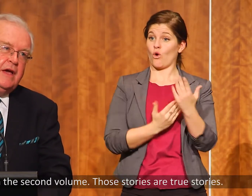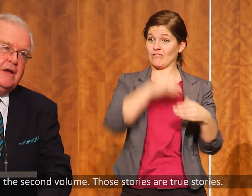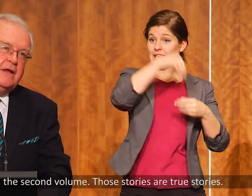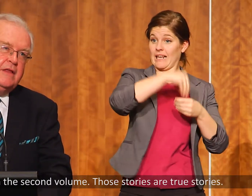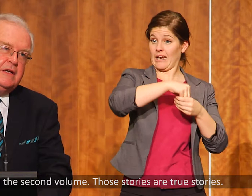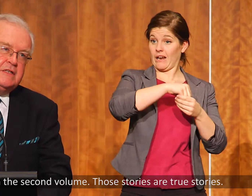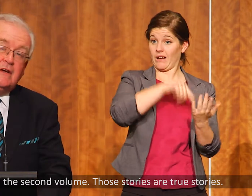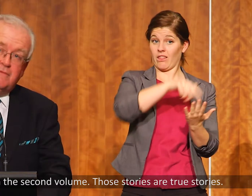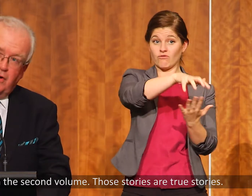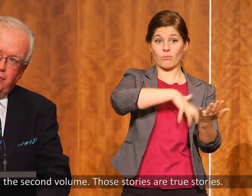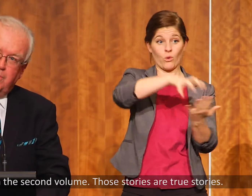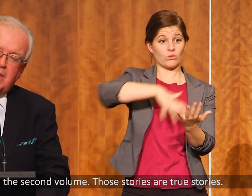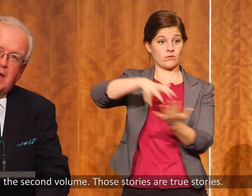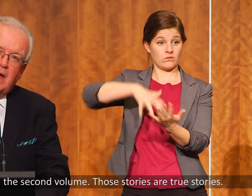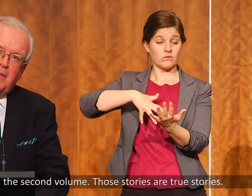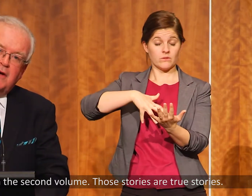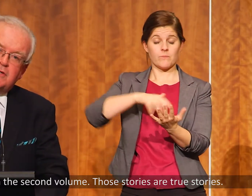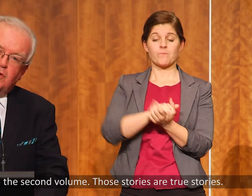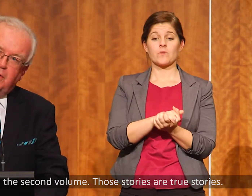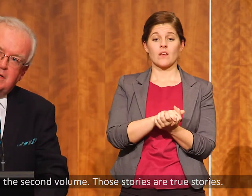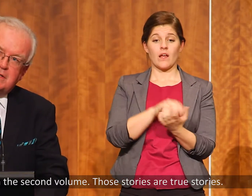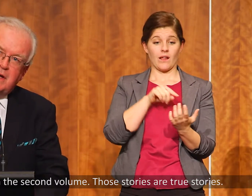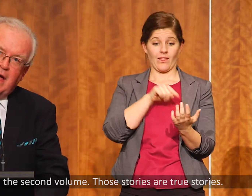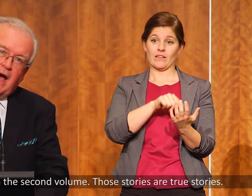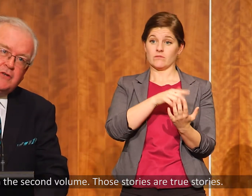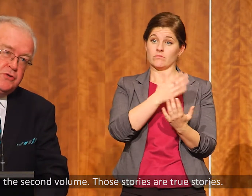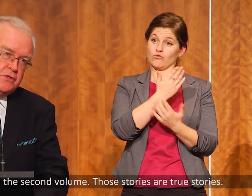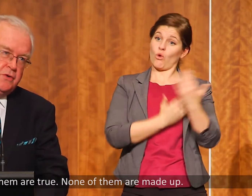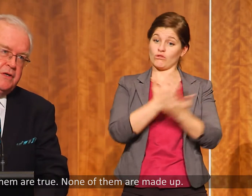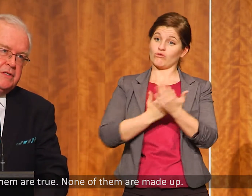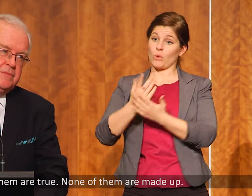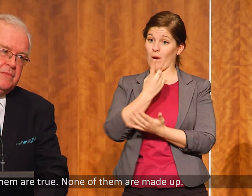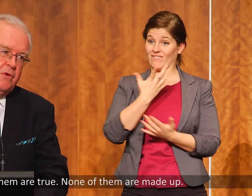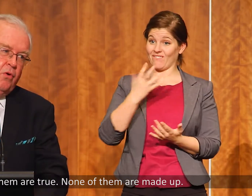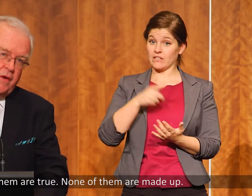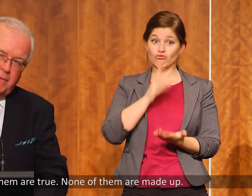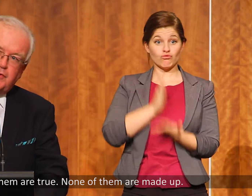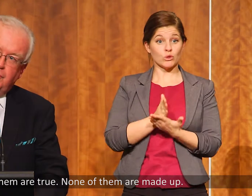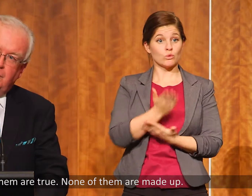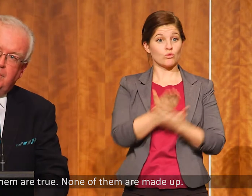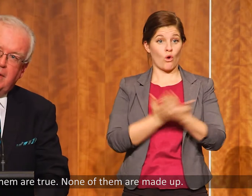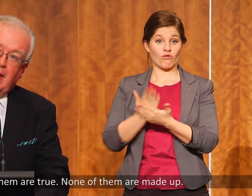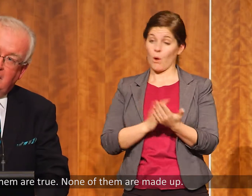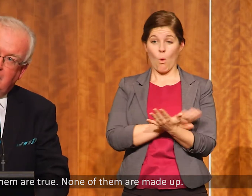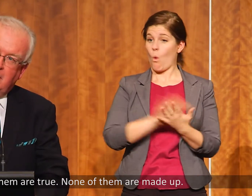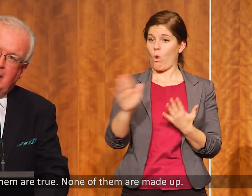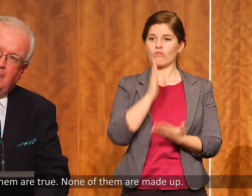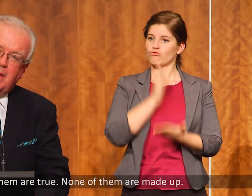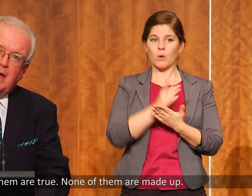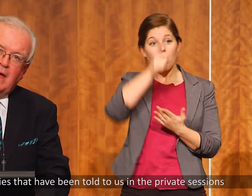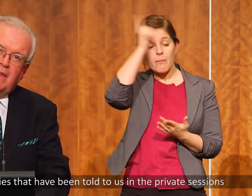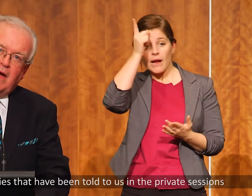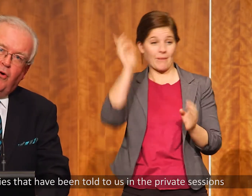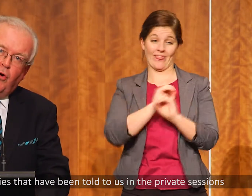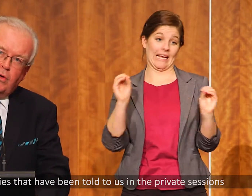in the second volume. And those stories are true stories. All of them are true. None of them are made